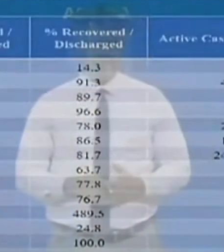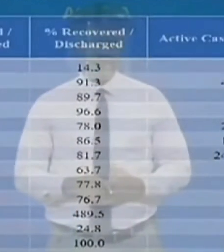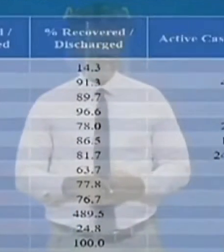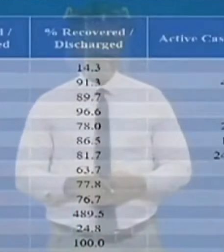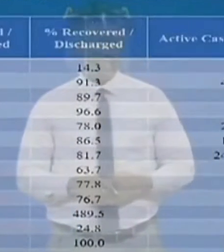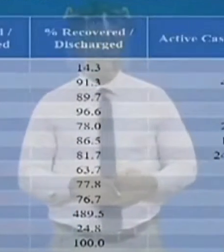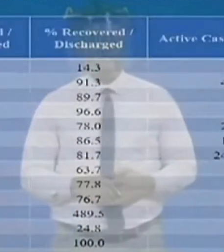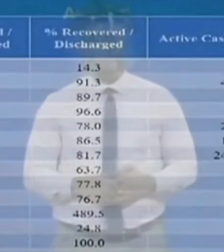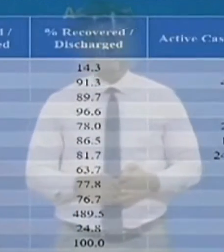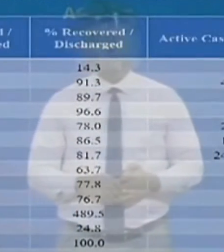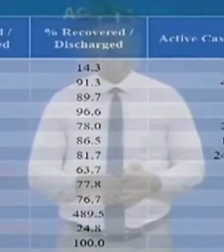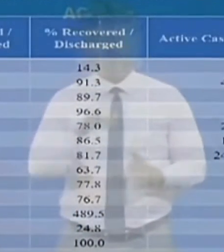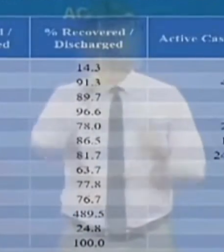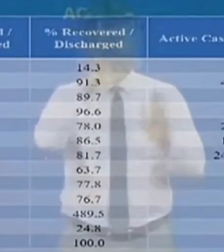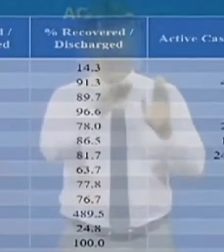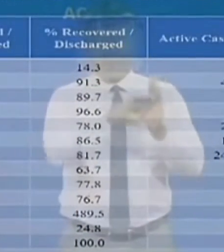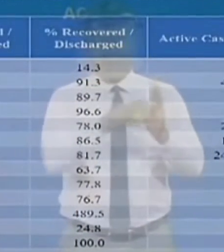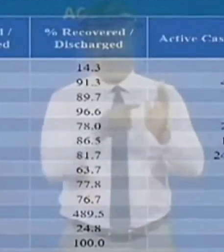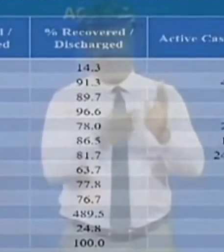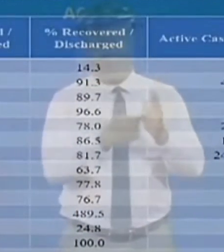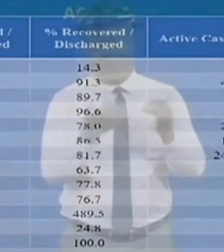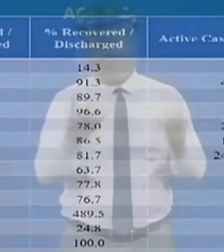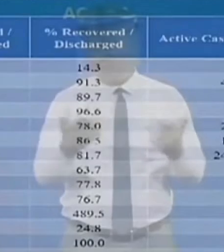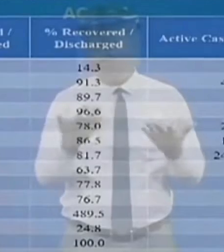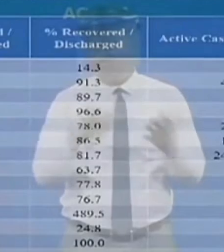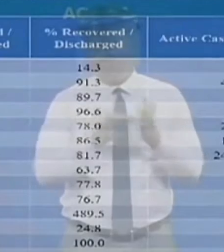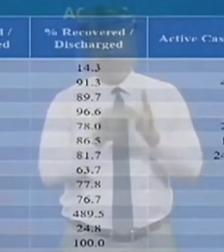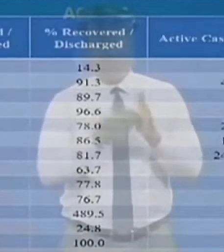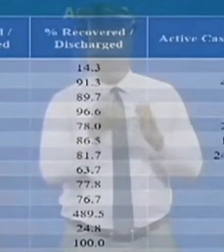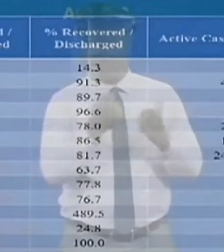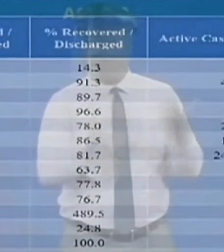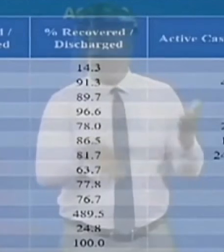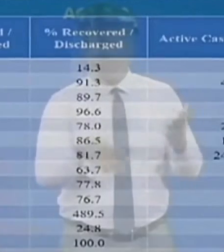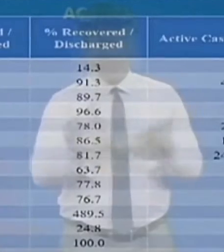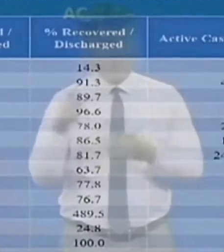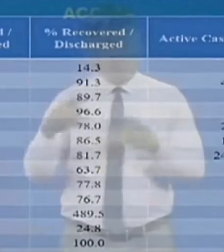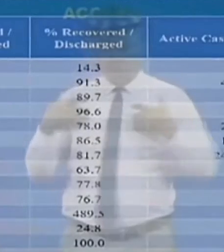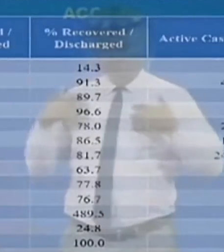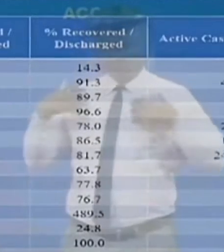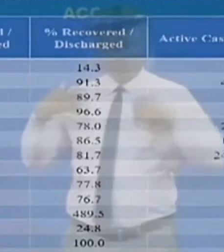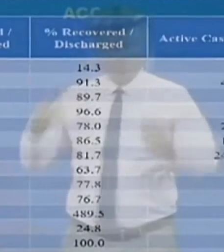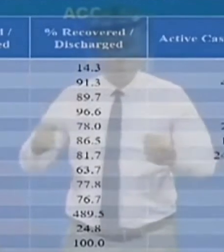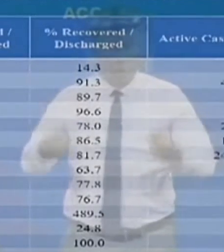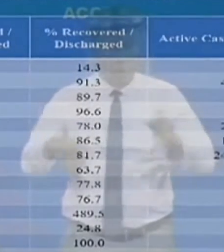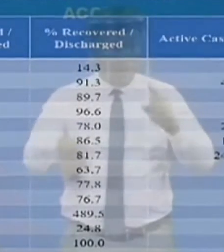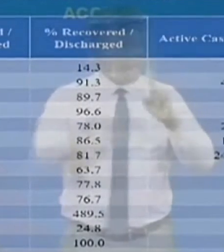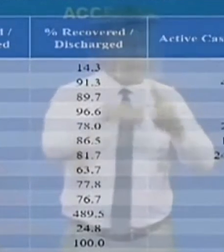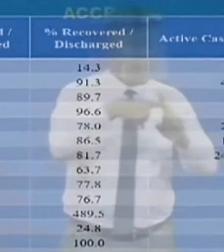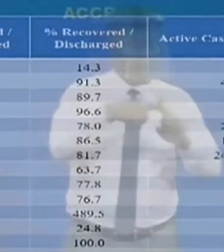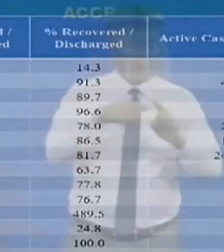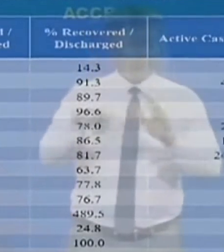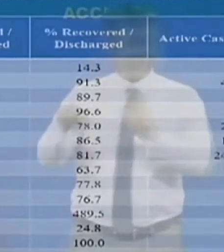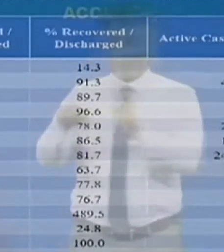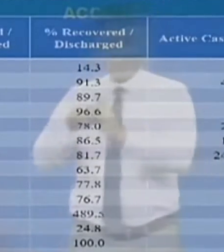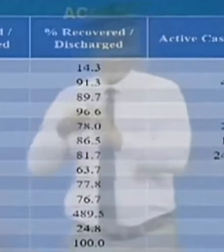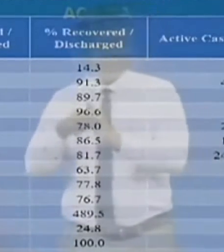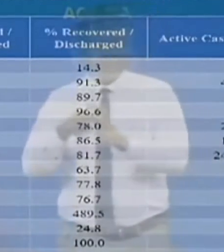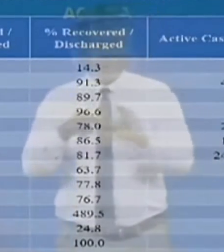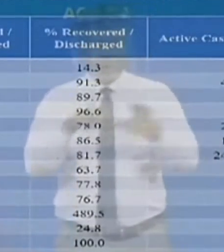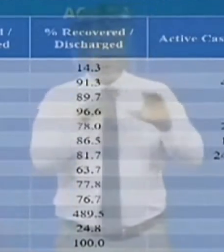The next slide gives the summary of the various recoveries and discharges per region. And